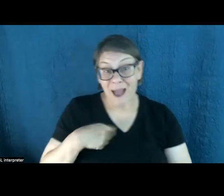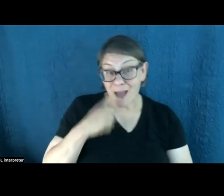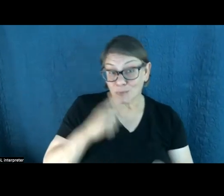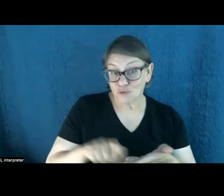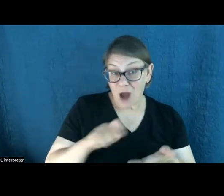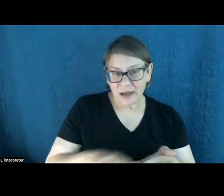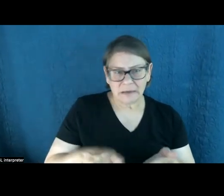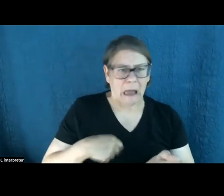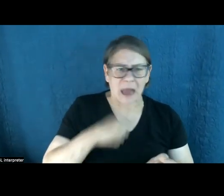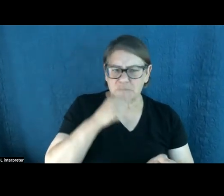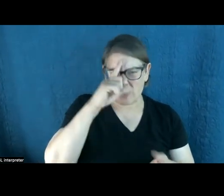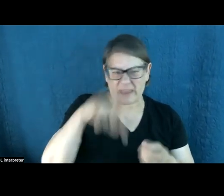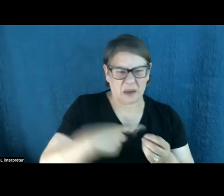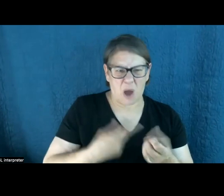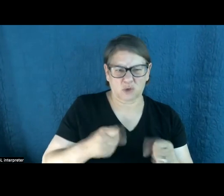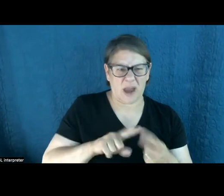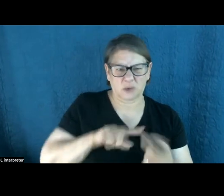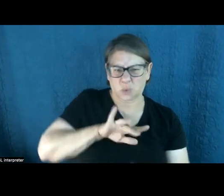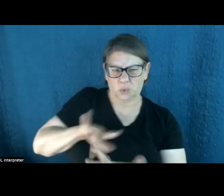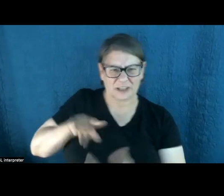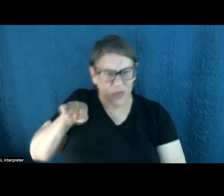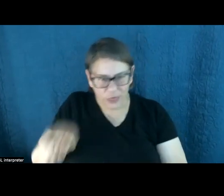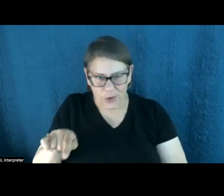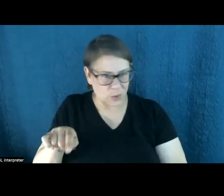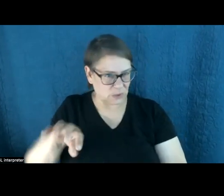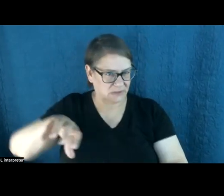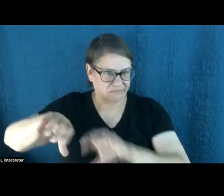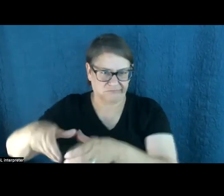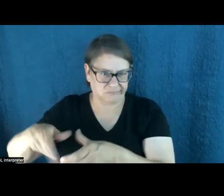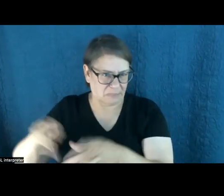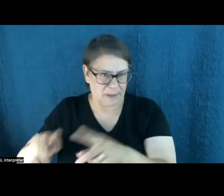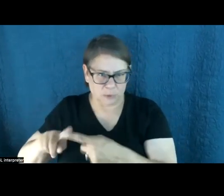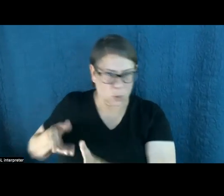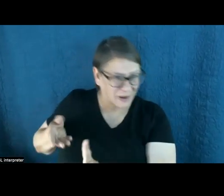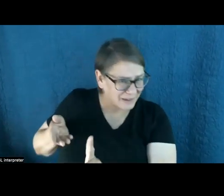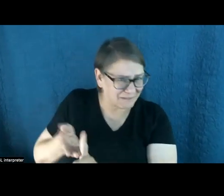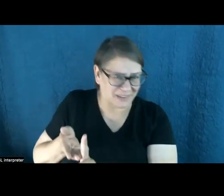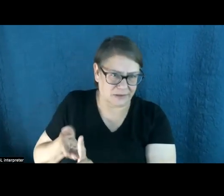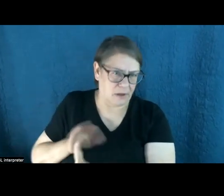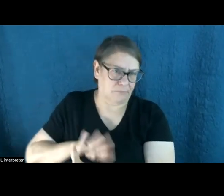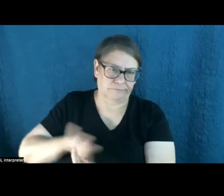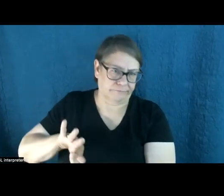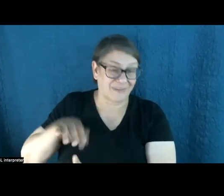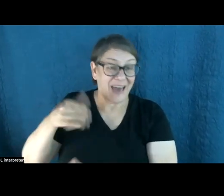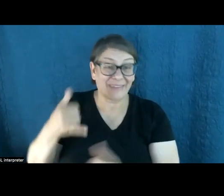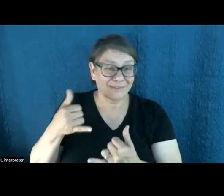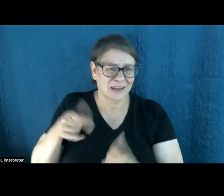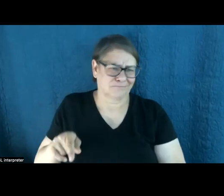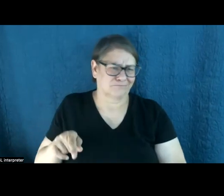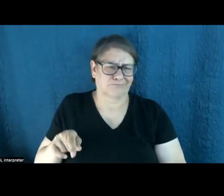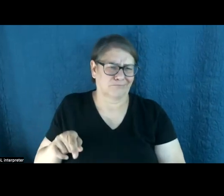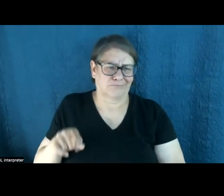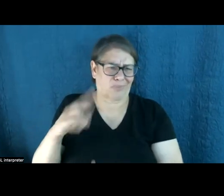thinking especially hard about trying to reach those people or to convince them that climate change is real. At this point, they are down a really deep